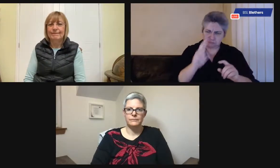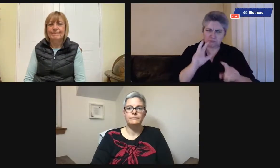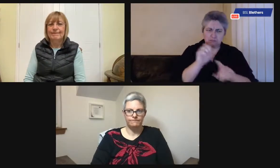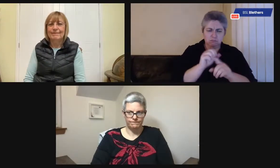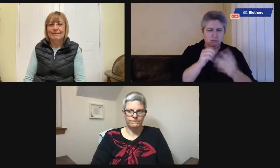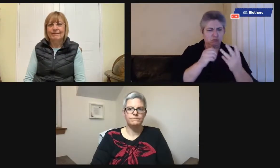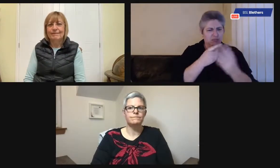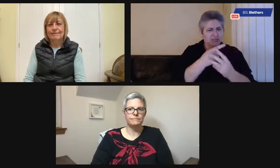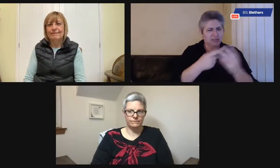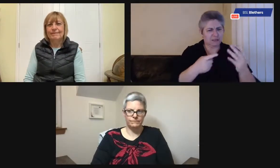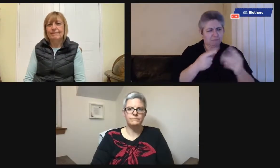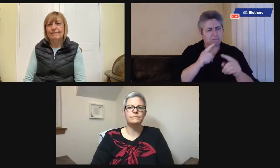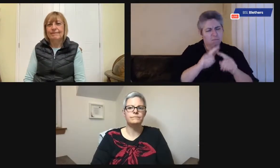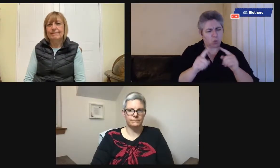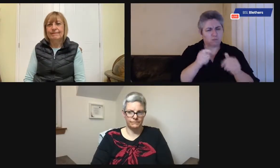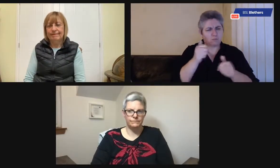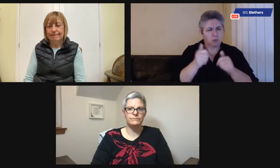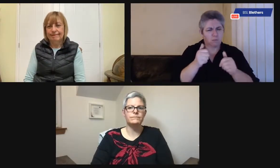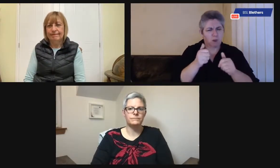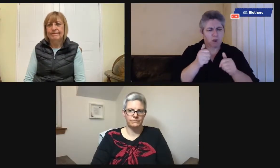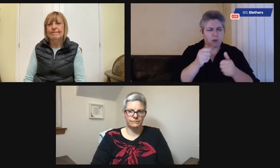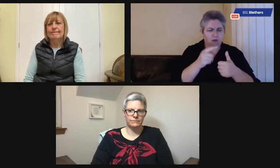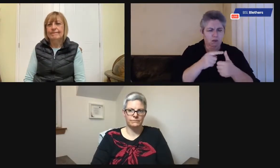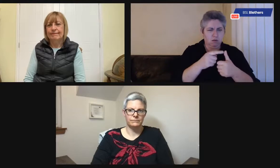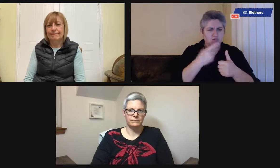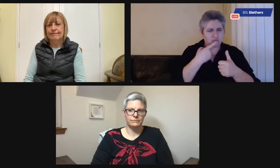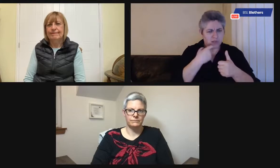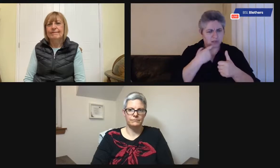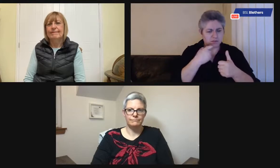Very colourful. So that's the first thing I noticed.